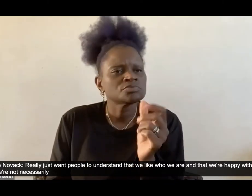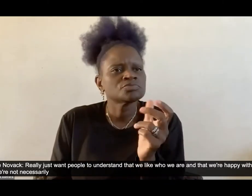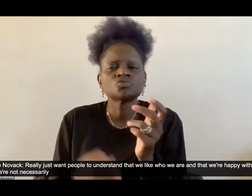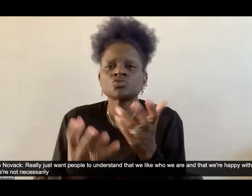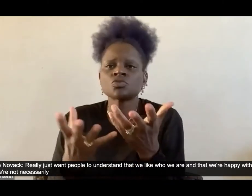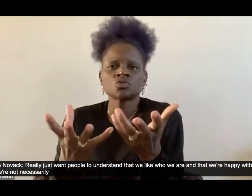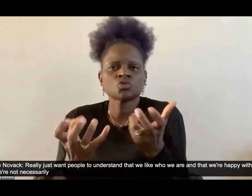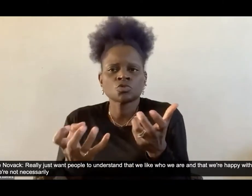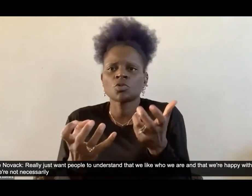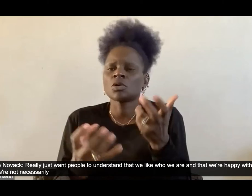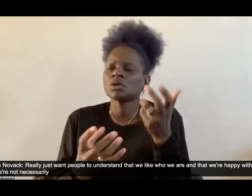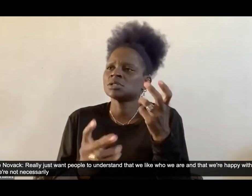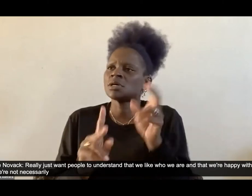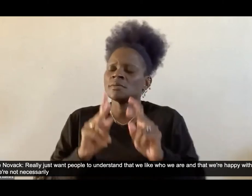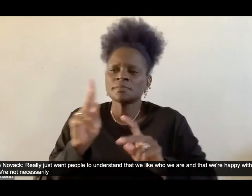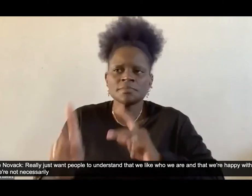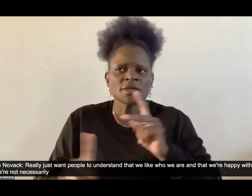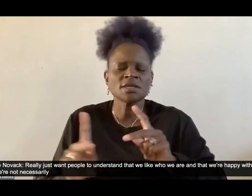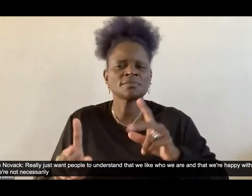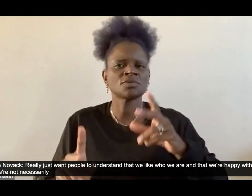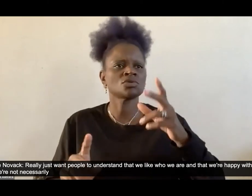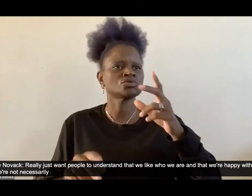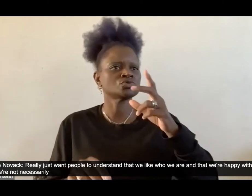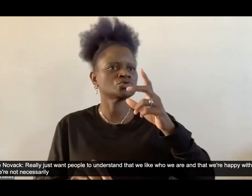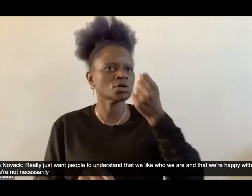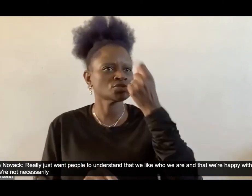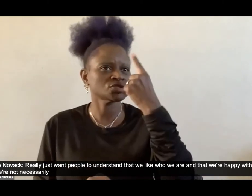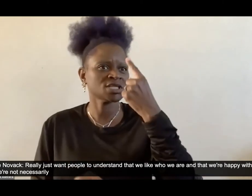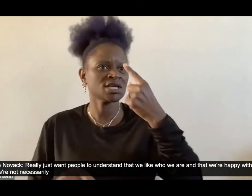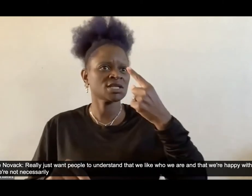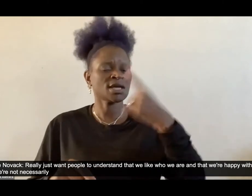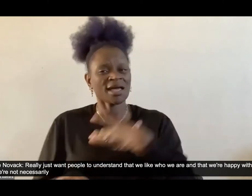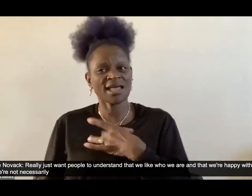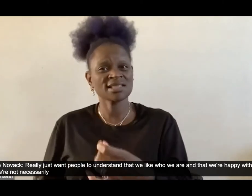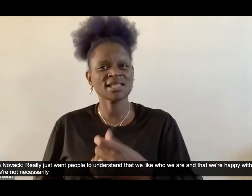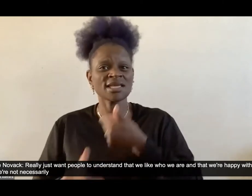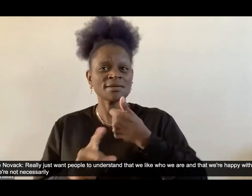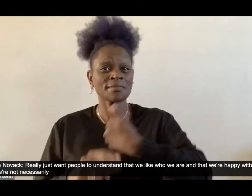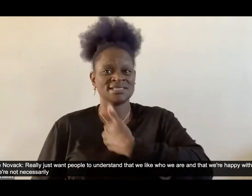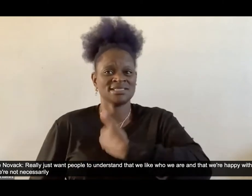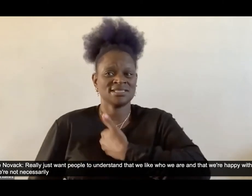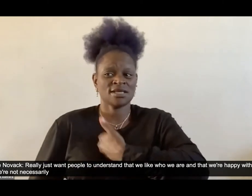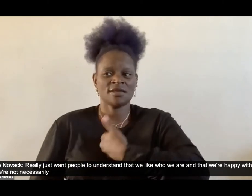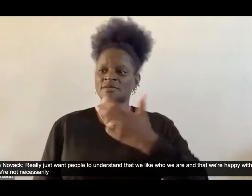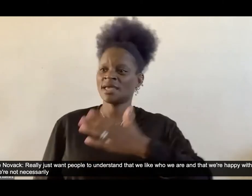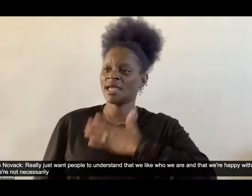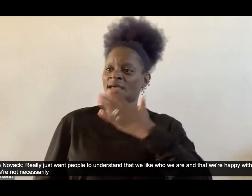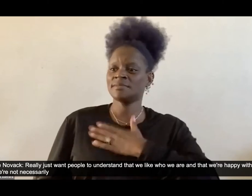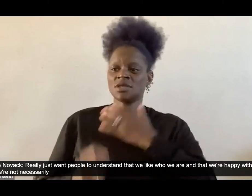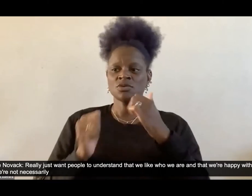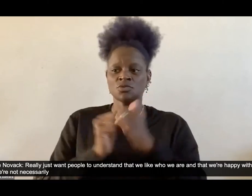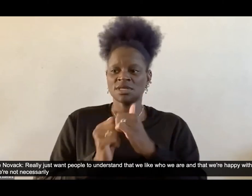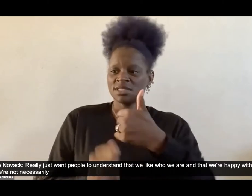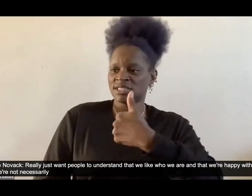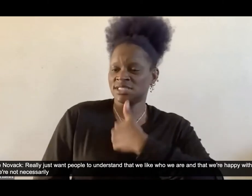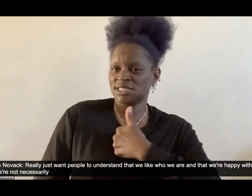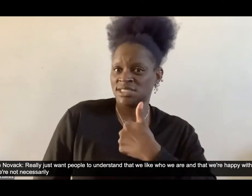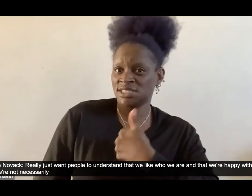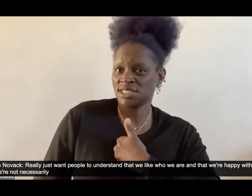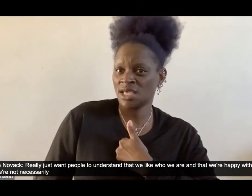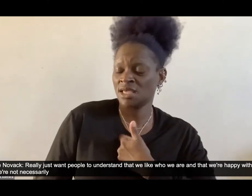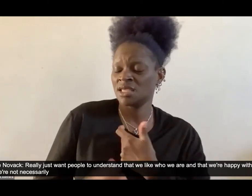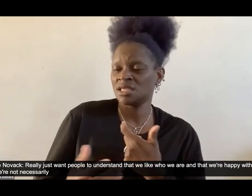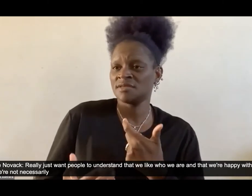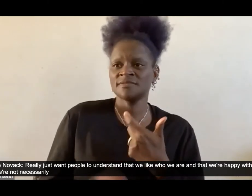to understand that we like who we are um and that we're happy with who we are and that uh we're not necessarily